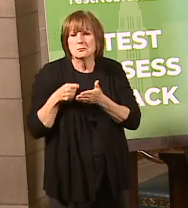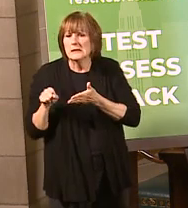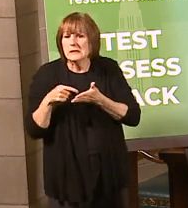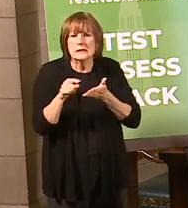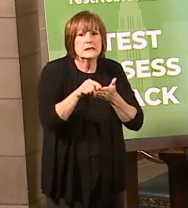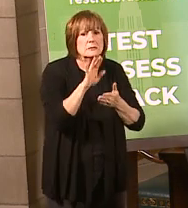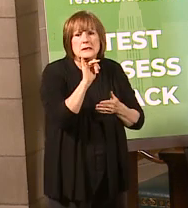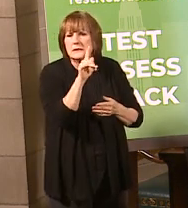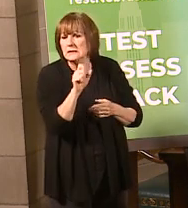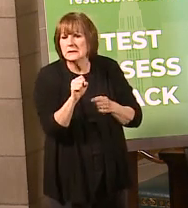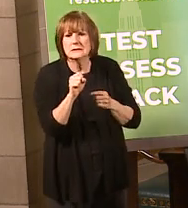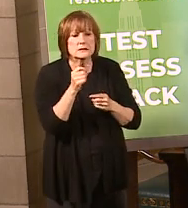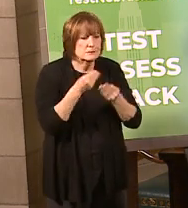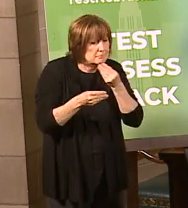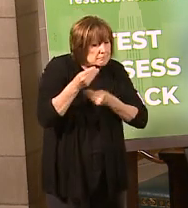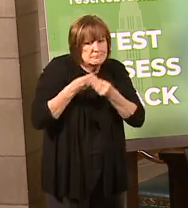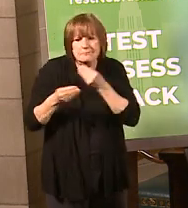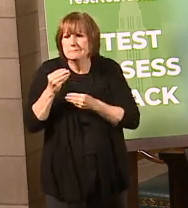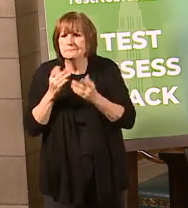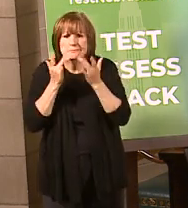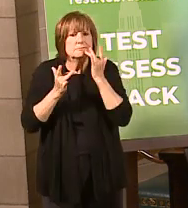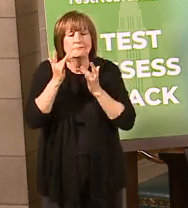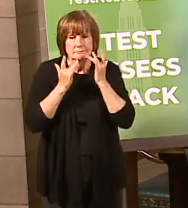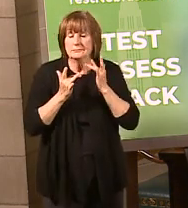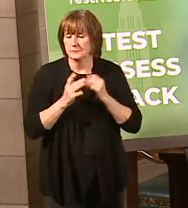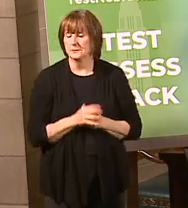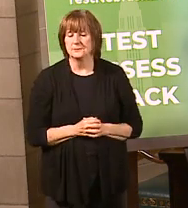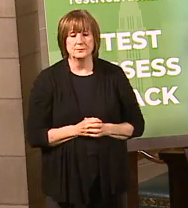area to connect with your local community collaborative.